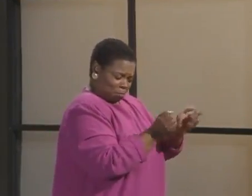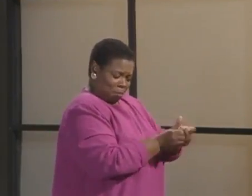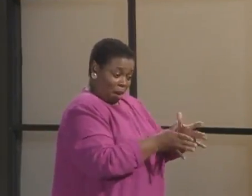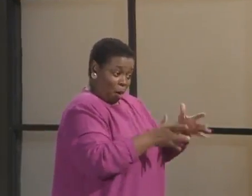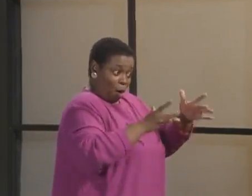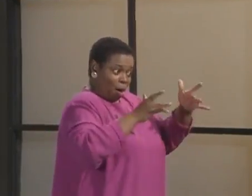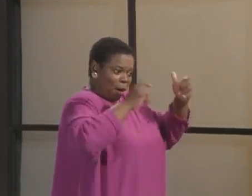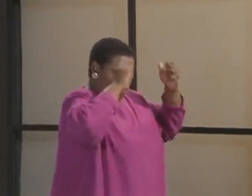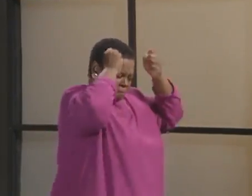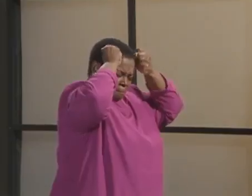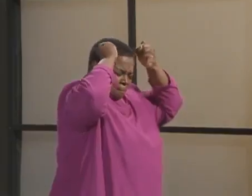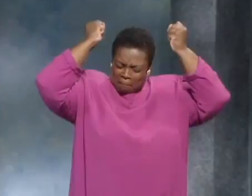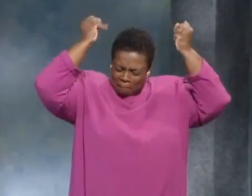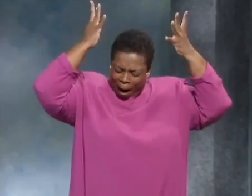The prince